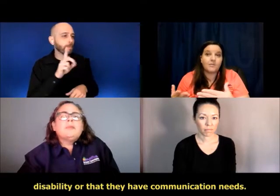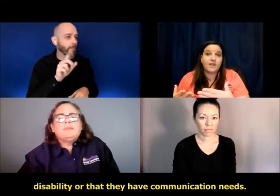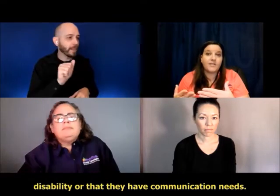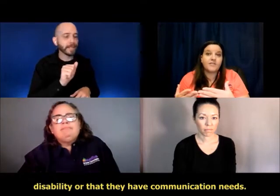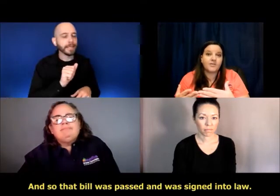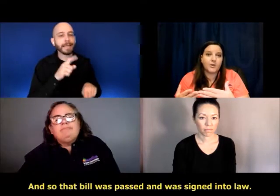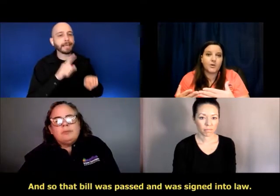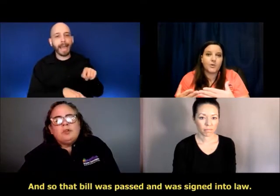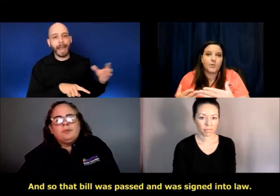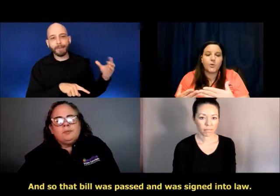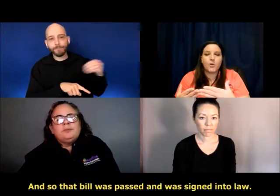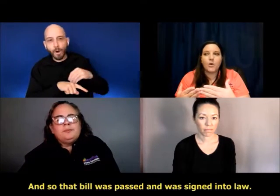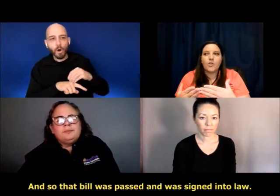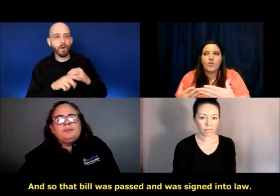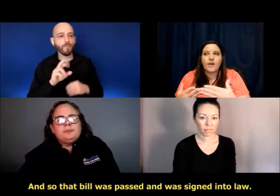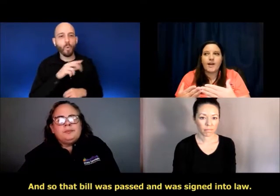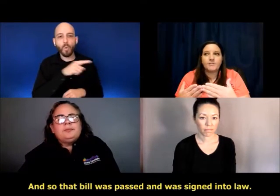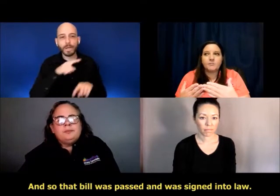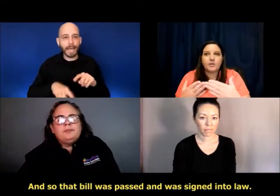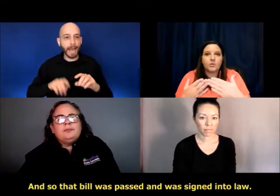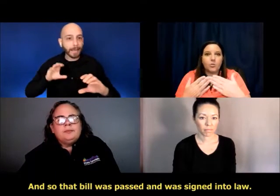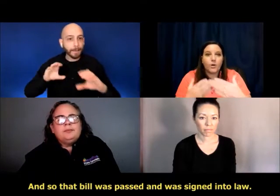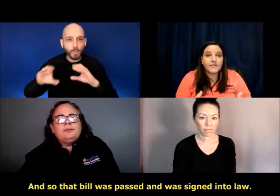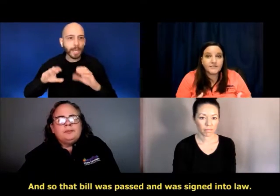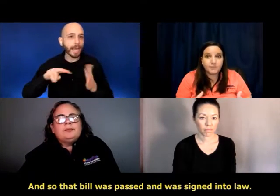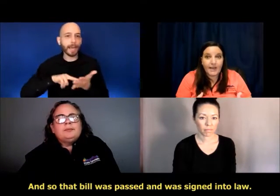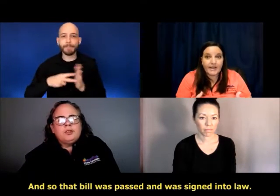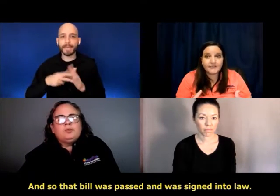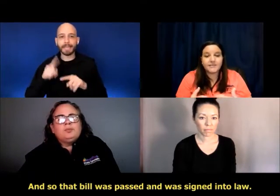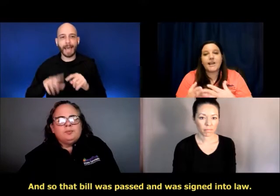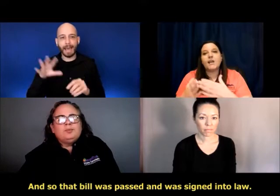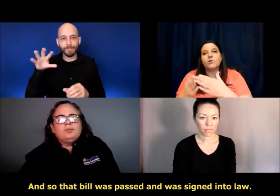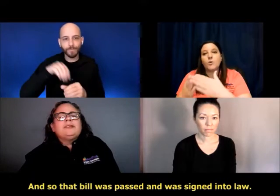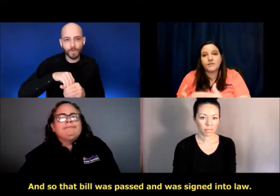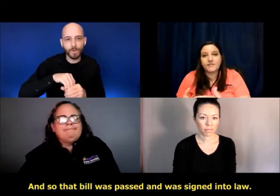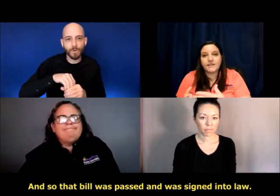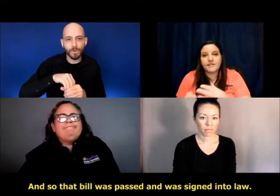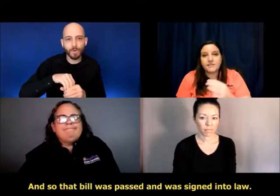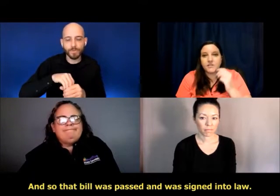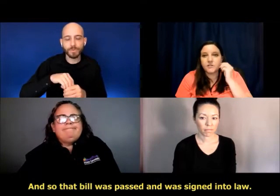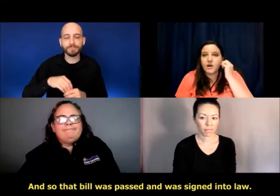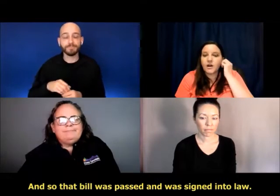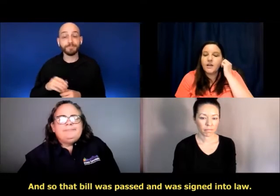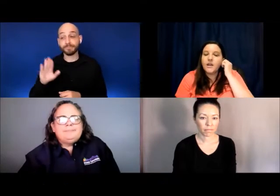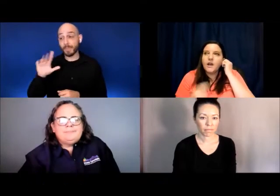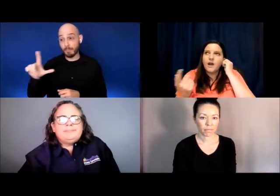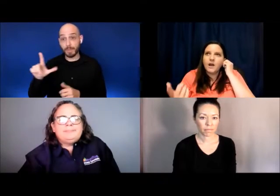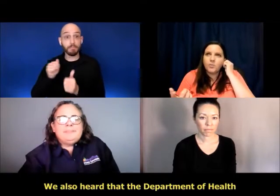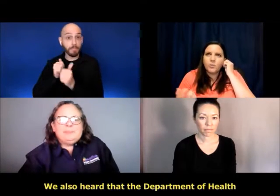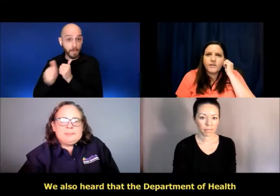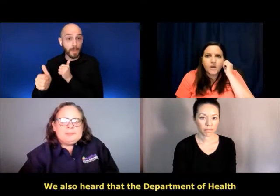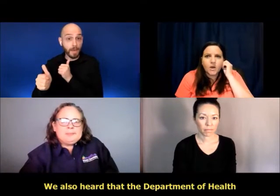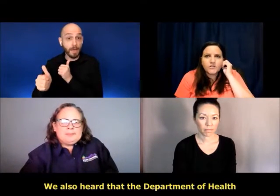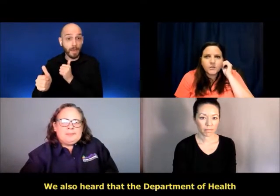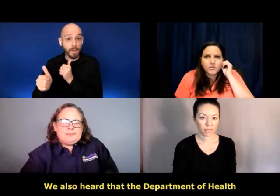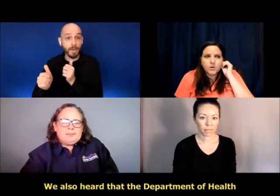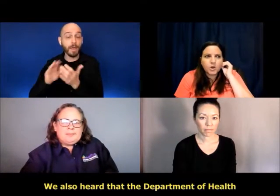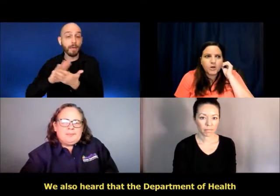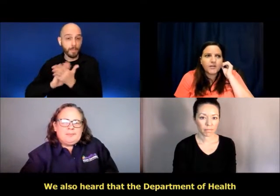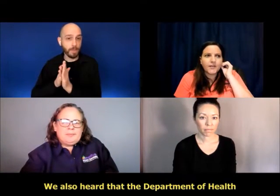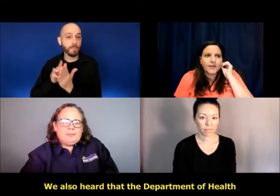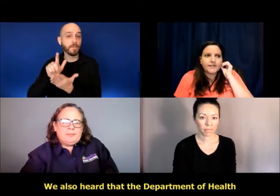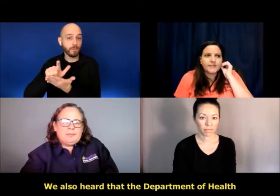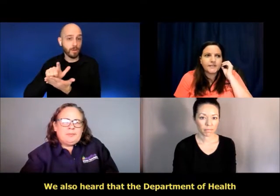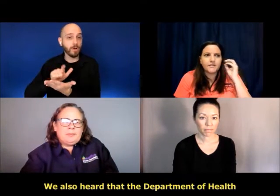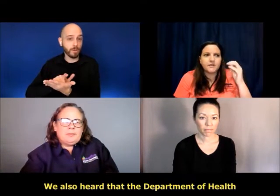Um, and so that bill was passed and was signed into law. Um, we also